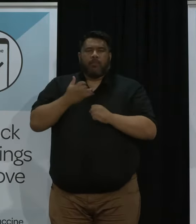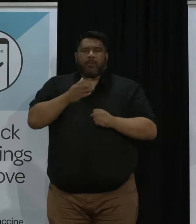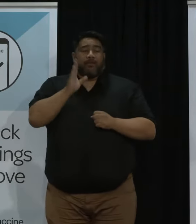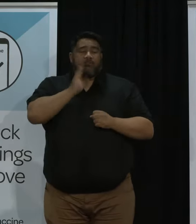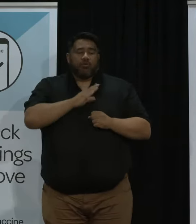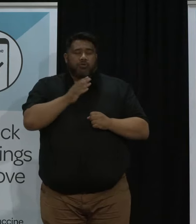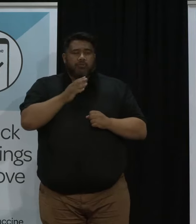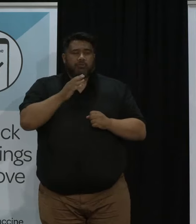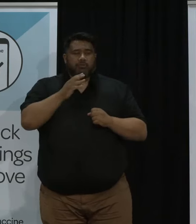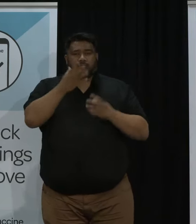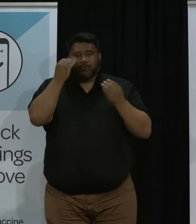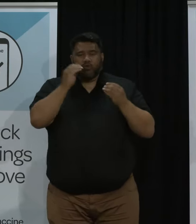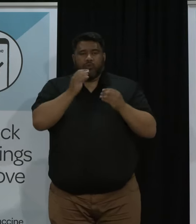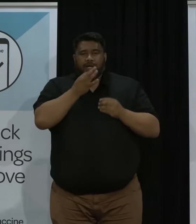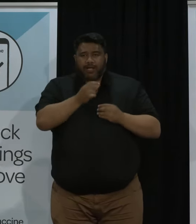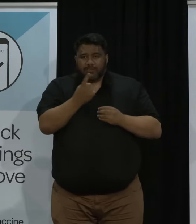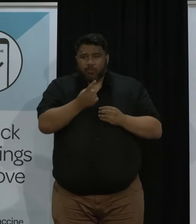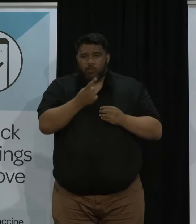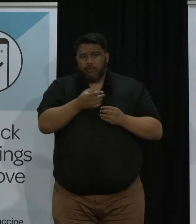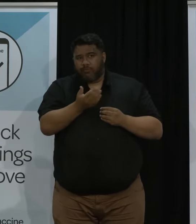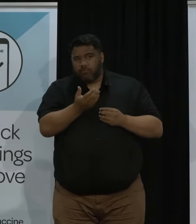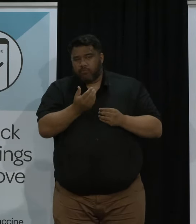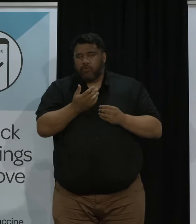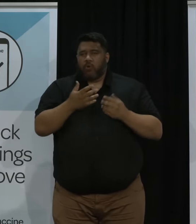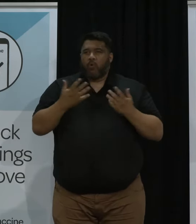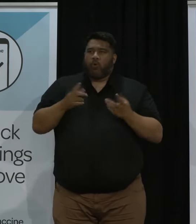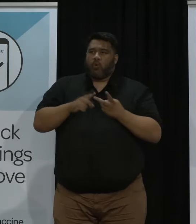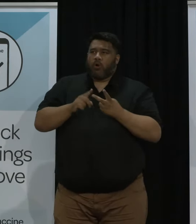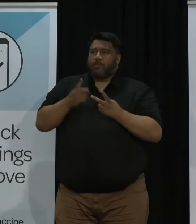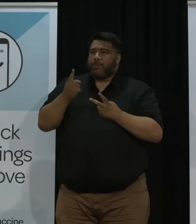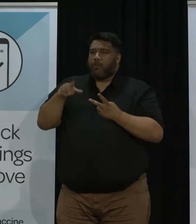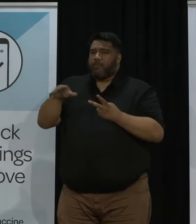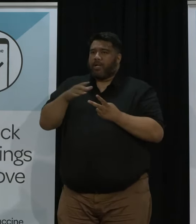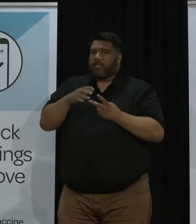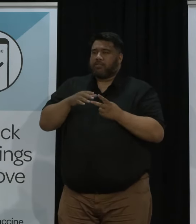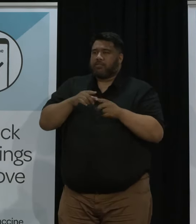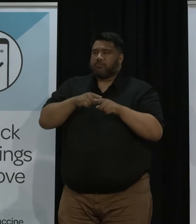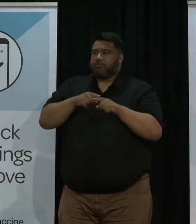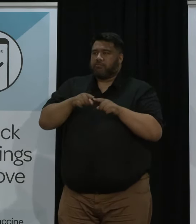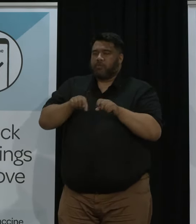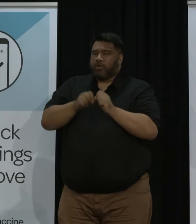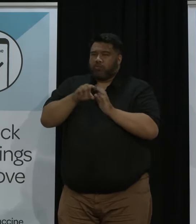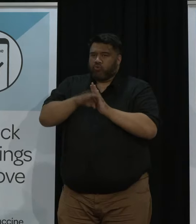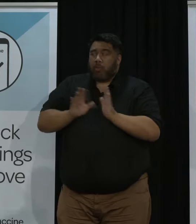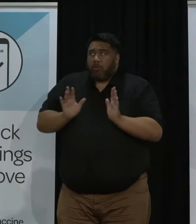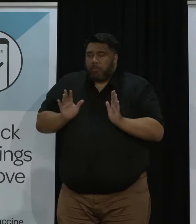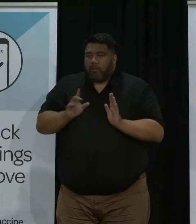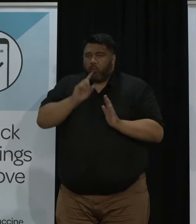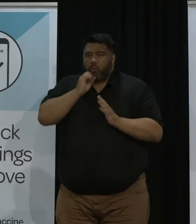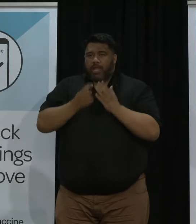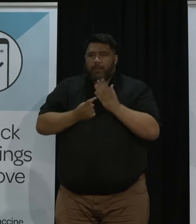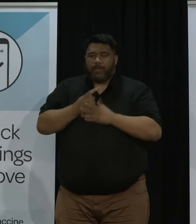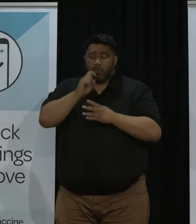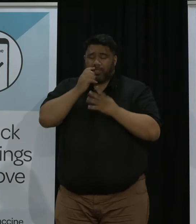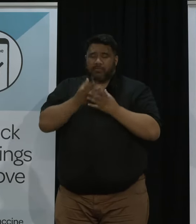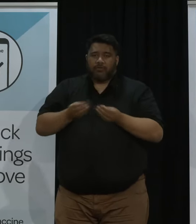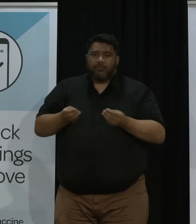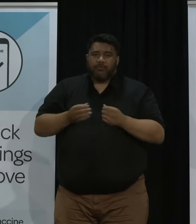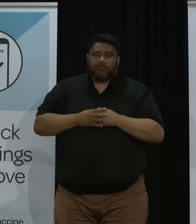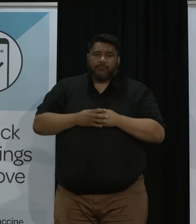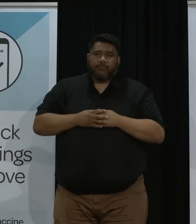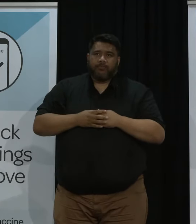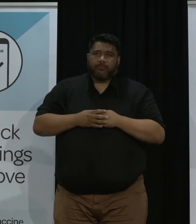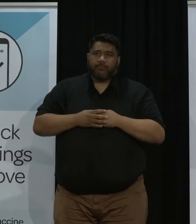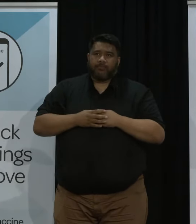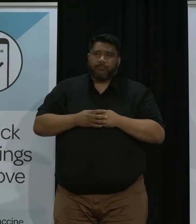or they may be concerned about whether or not its rules are being followed that's not unexpected and as those arise we will work through them Could you say similar